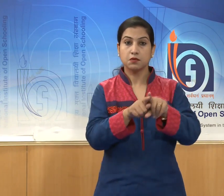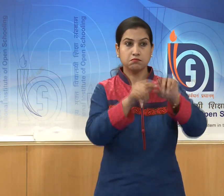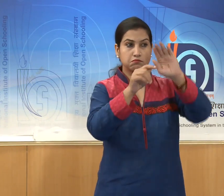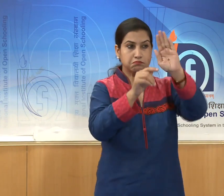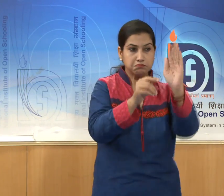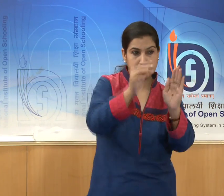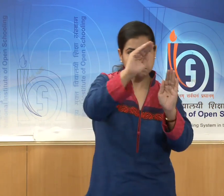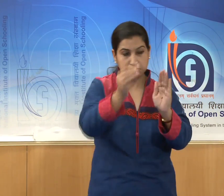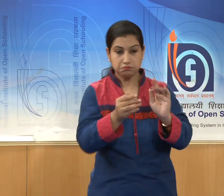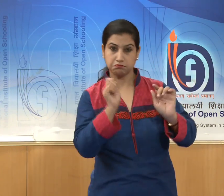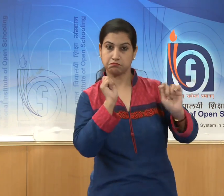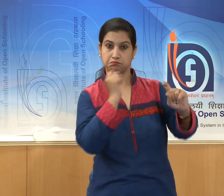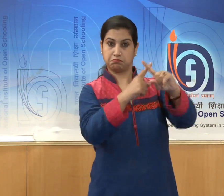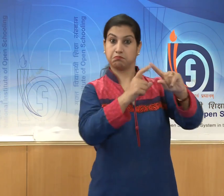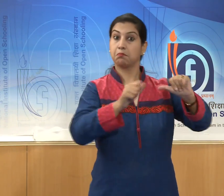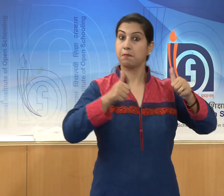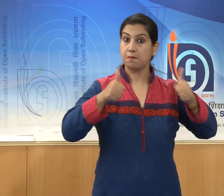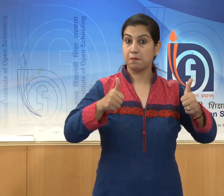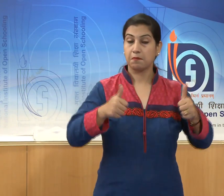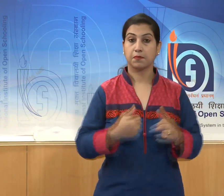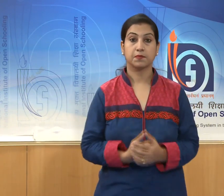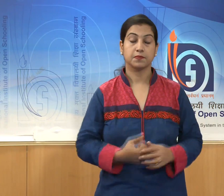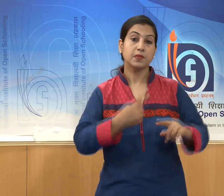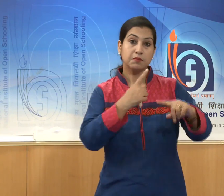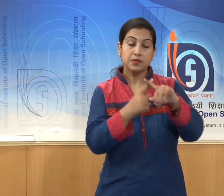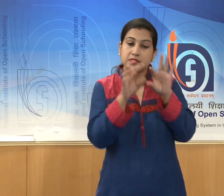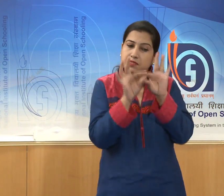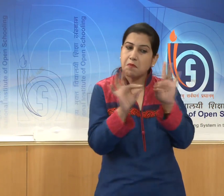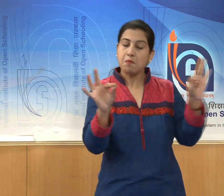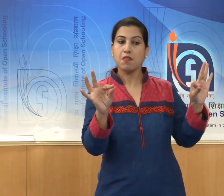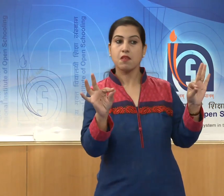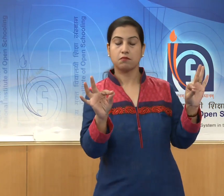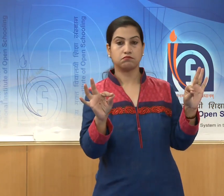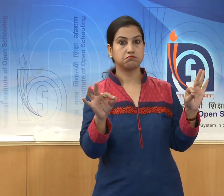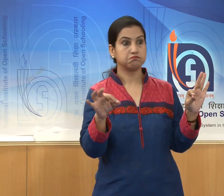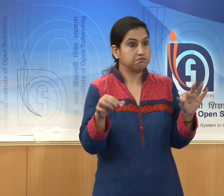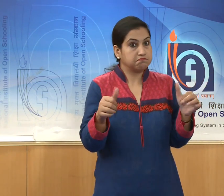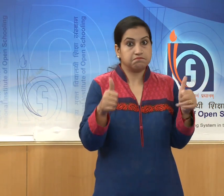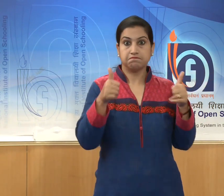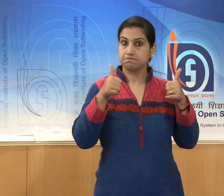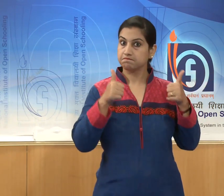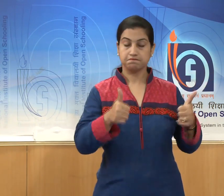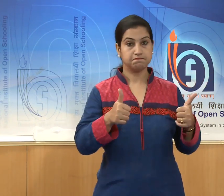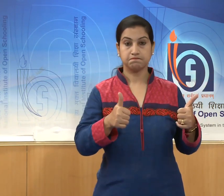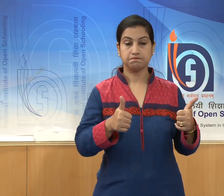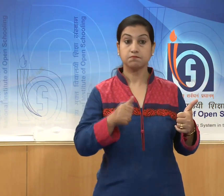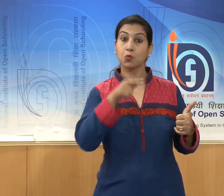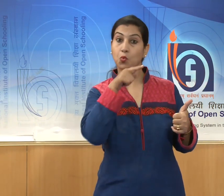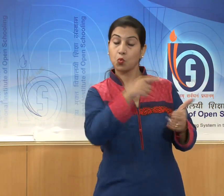and simplicity became the stylistic